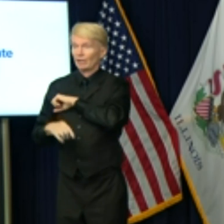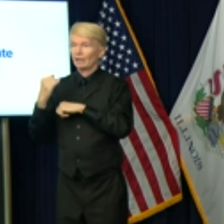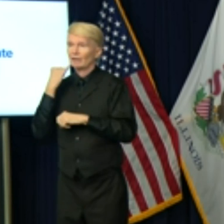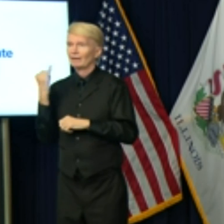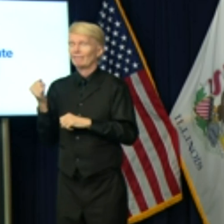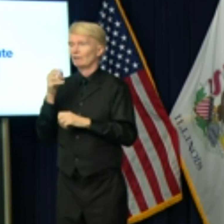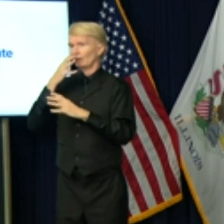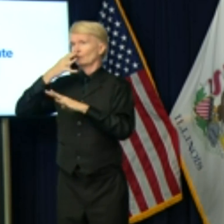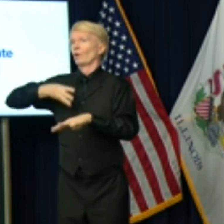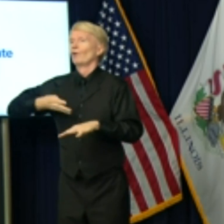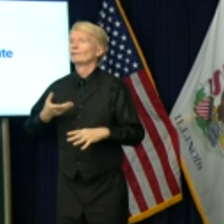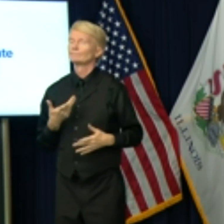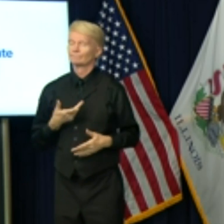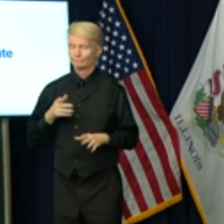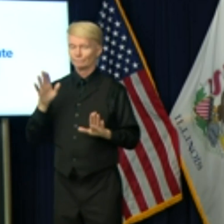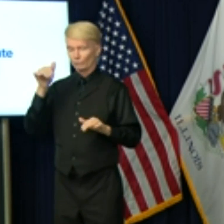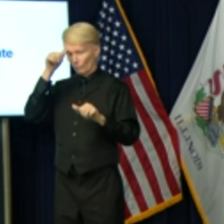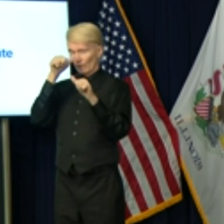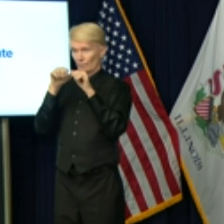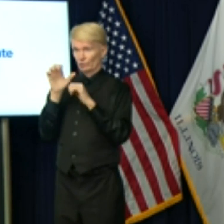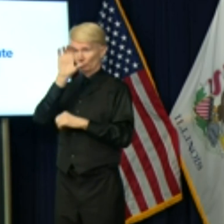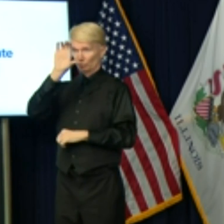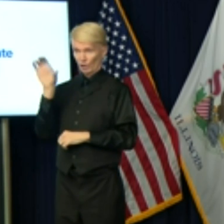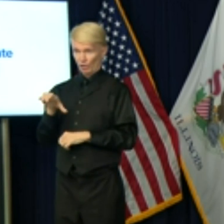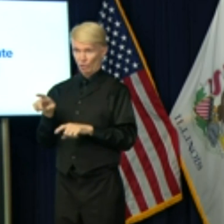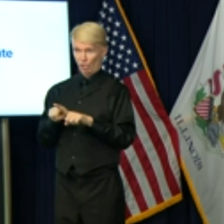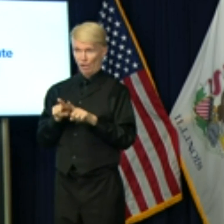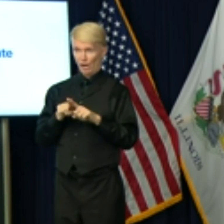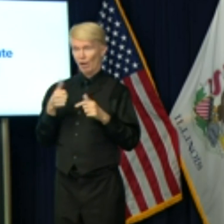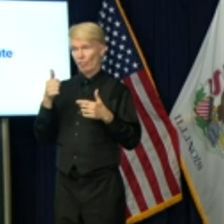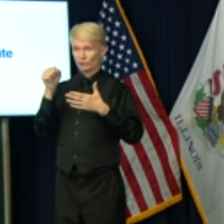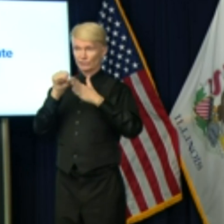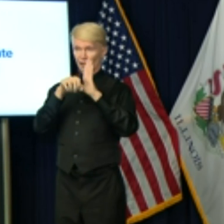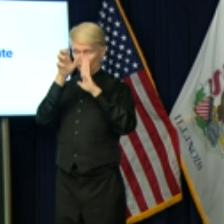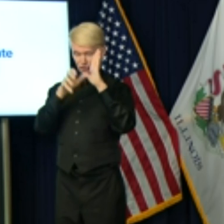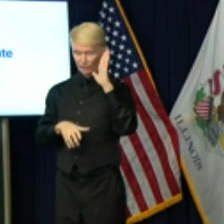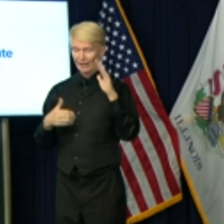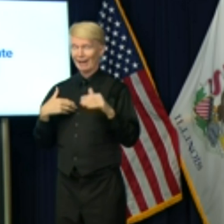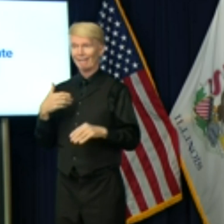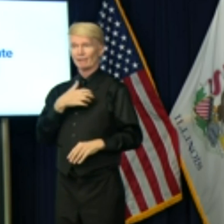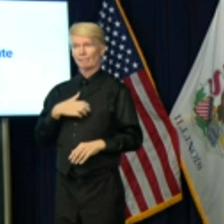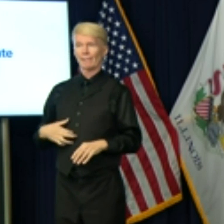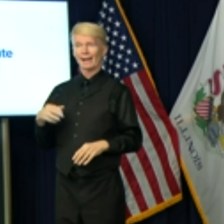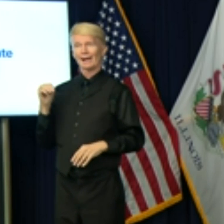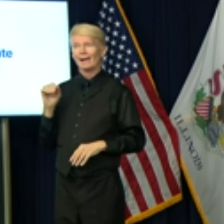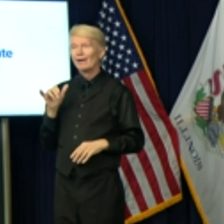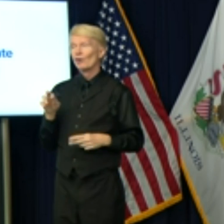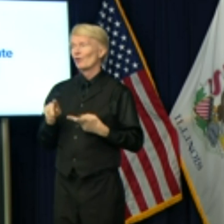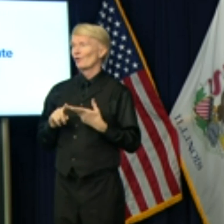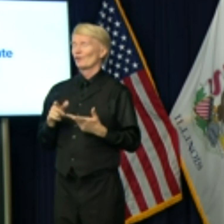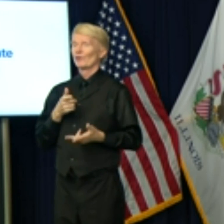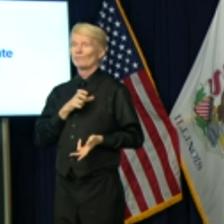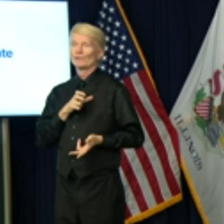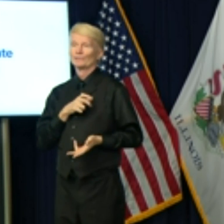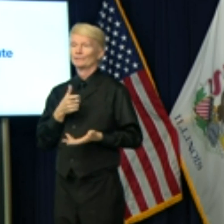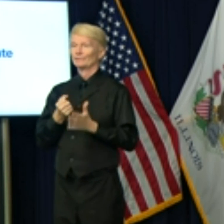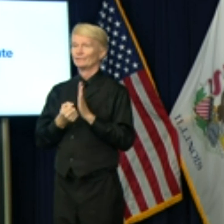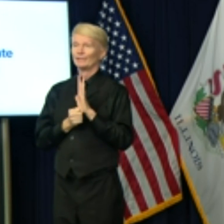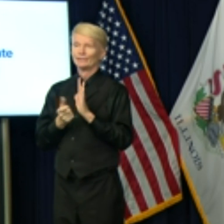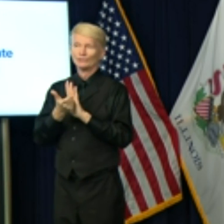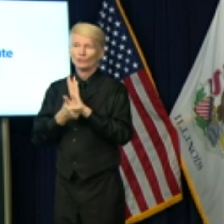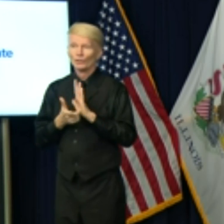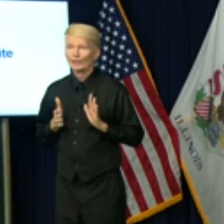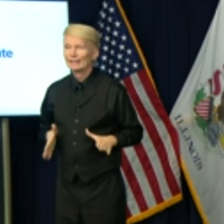like in the city of Chicago, just like in other parts of the state where mayors, law enforcement, state's attorneys